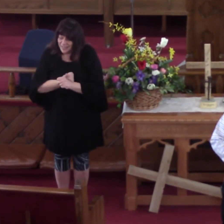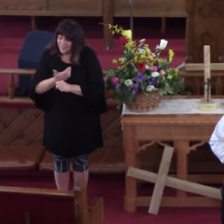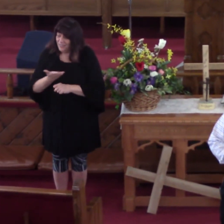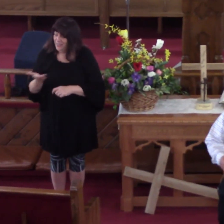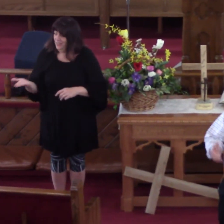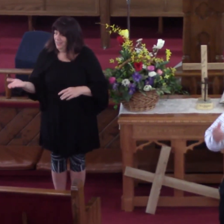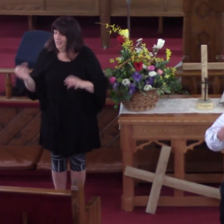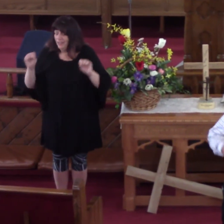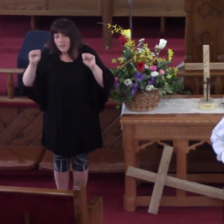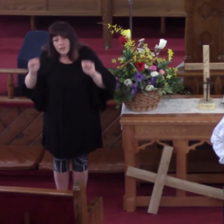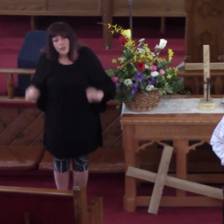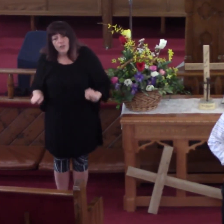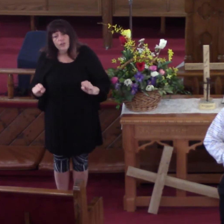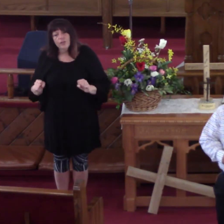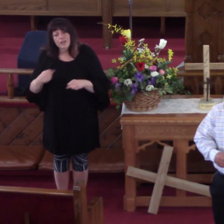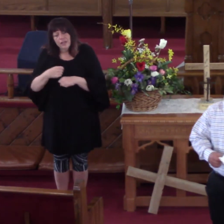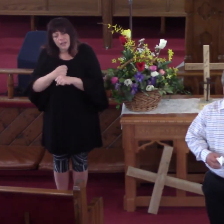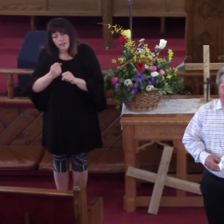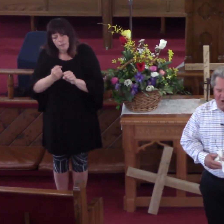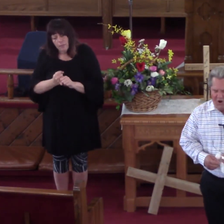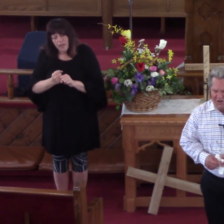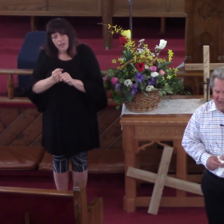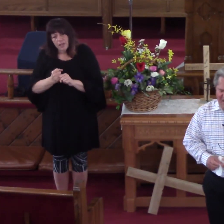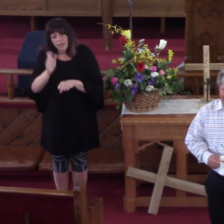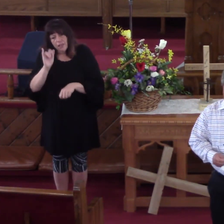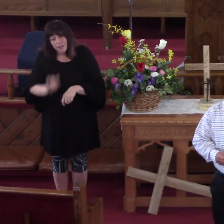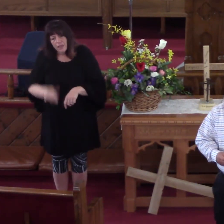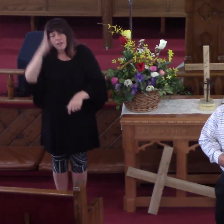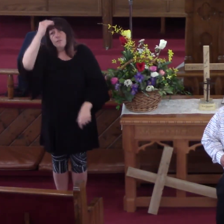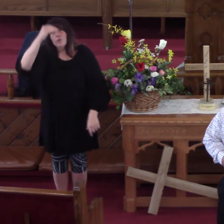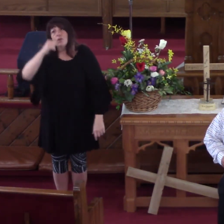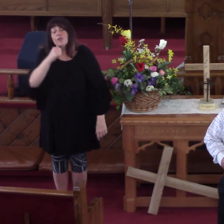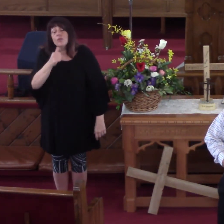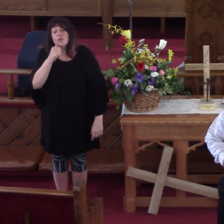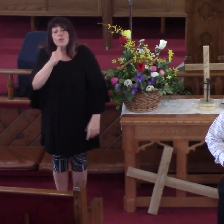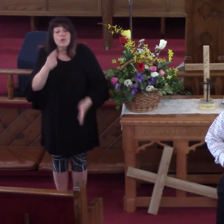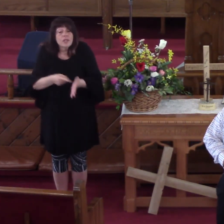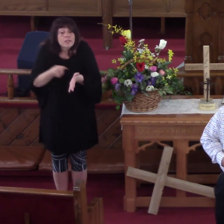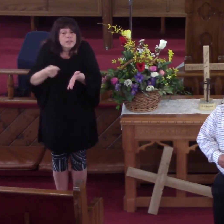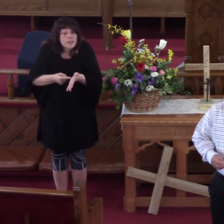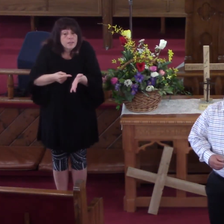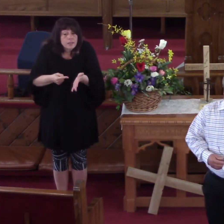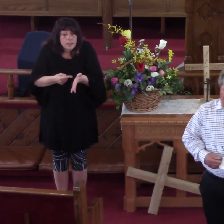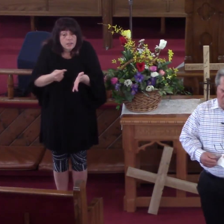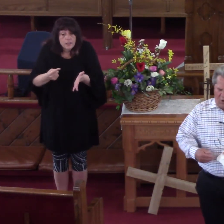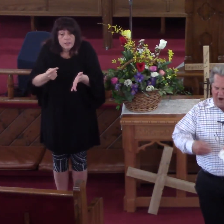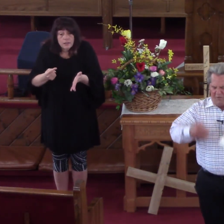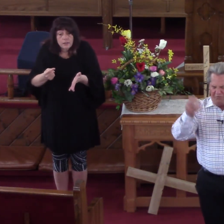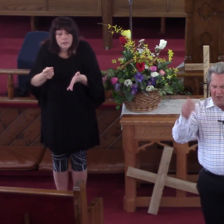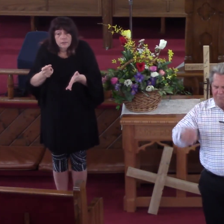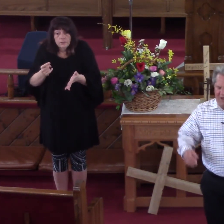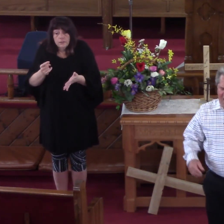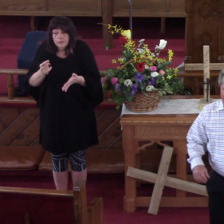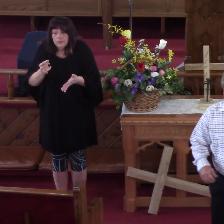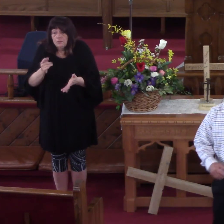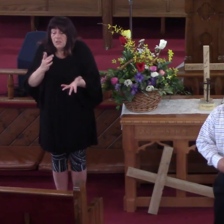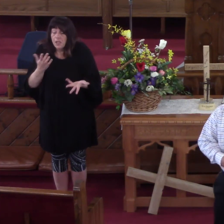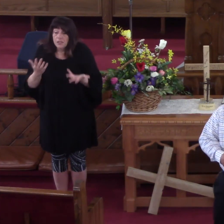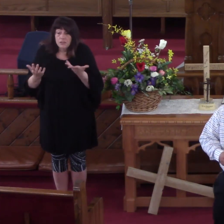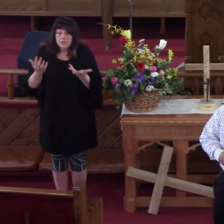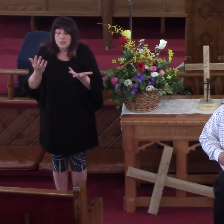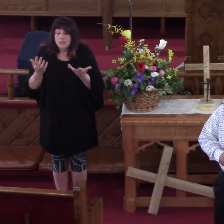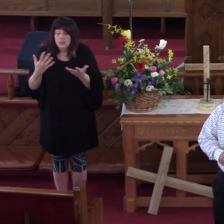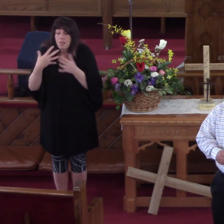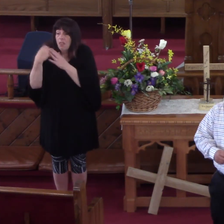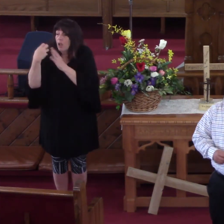They Would Be Able To Mold That Boy Or That Girl Into Something My Friend And That Where That They Would Be Able To